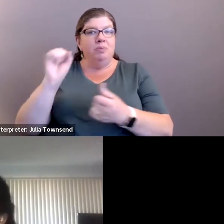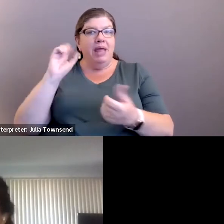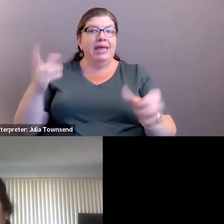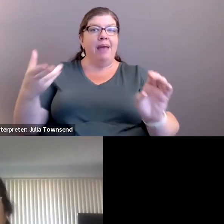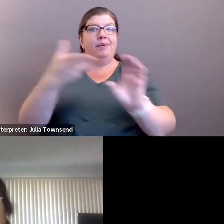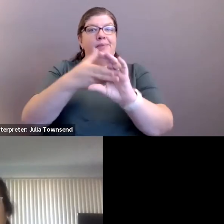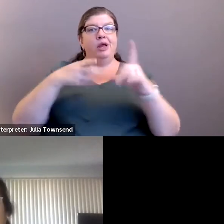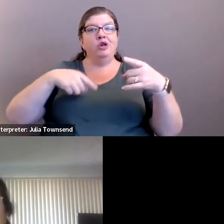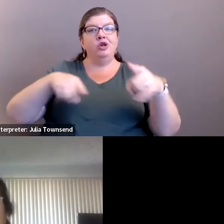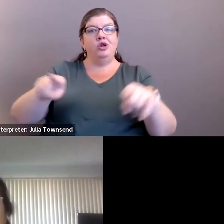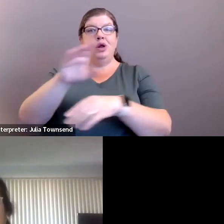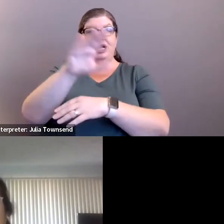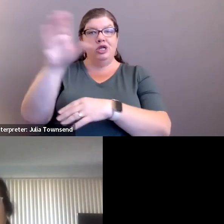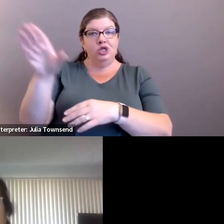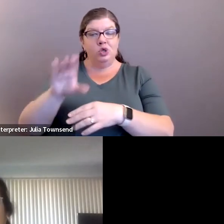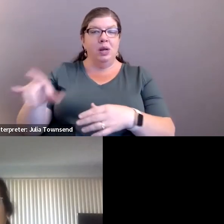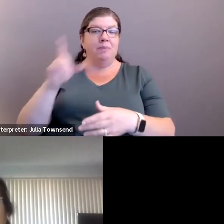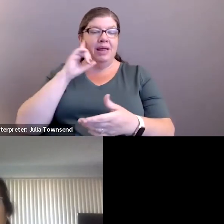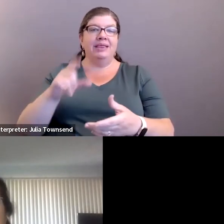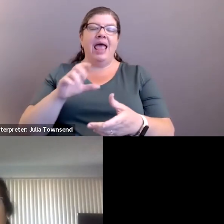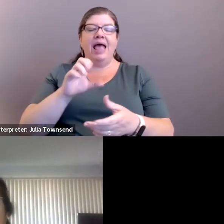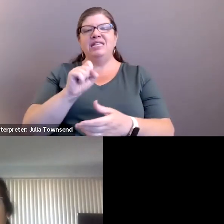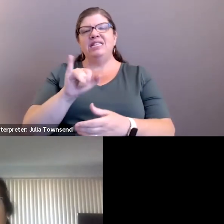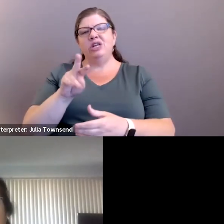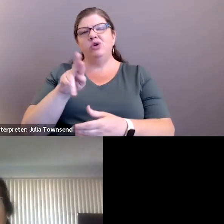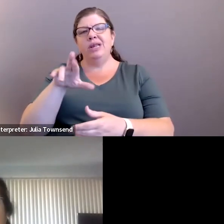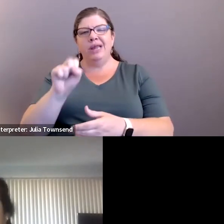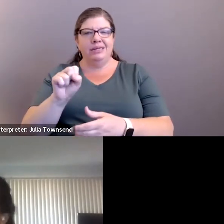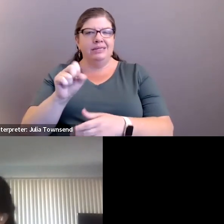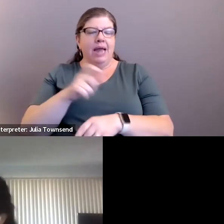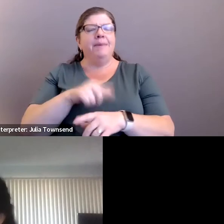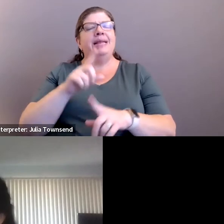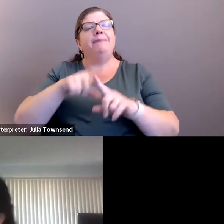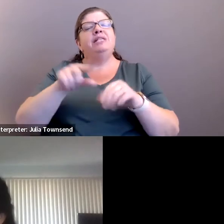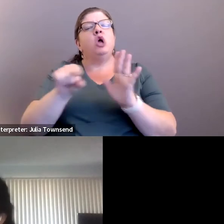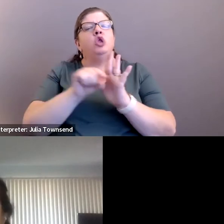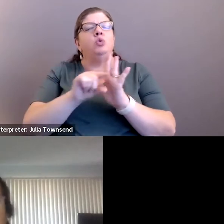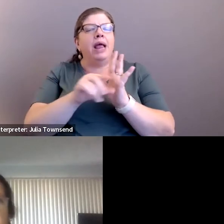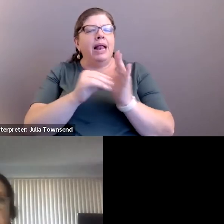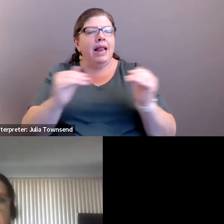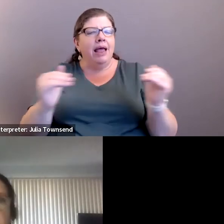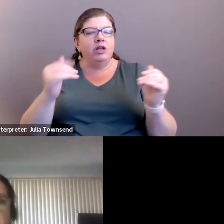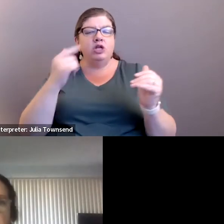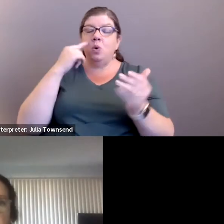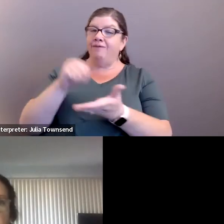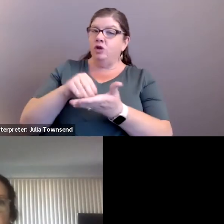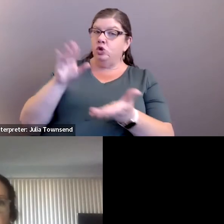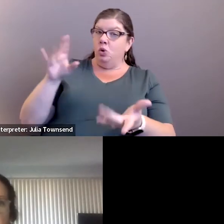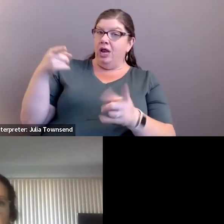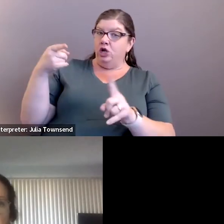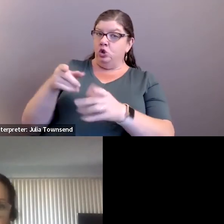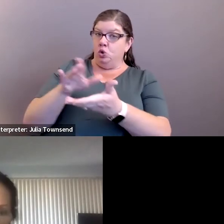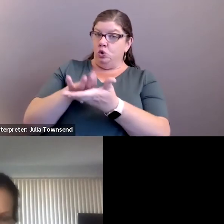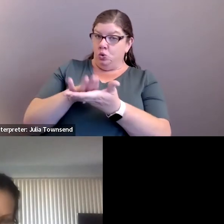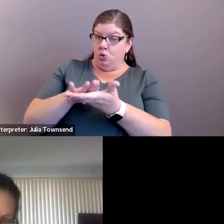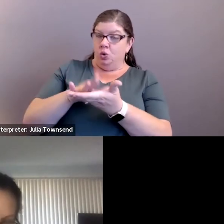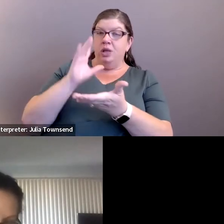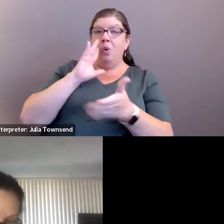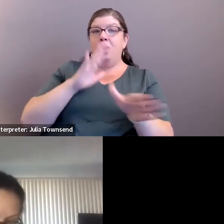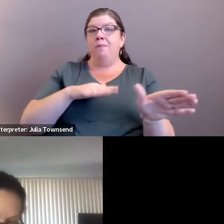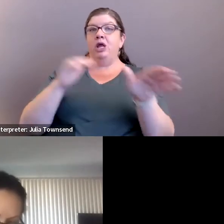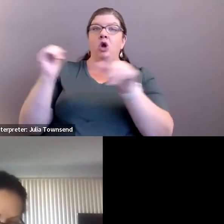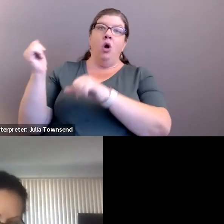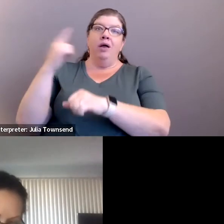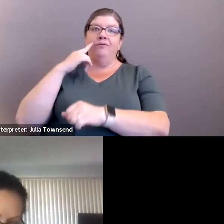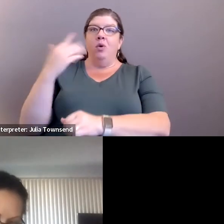via Zoom in that synchronous time, depending upon the grade level. So if a student is at a certain school and they're going to be gone